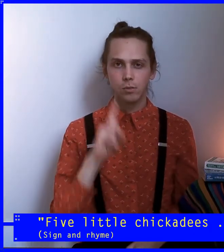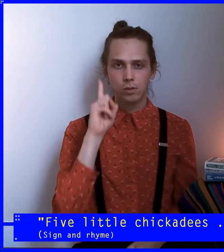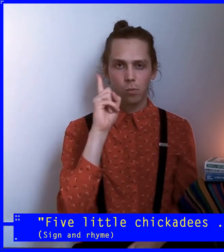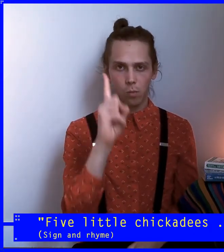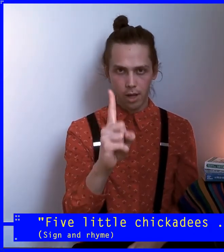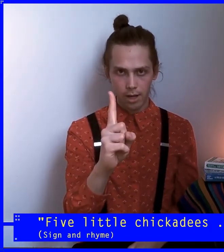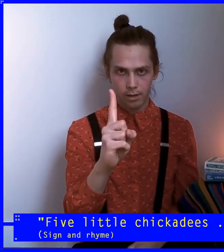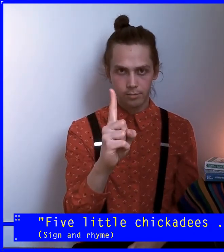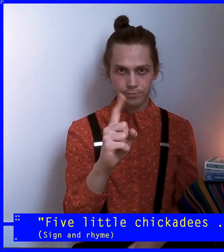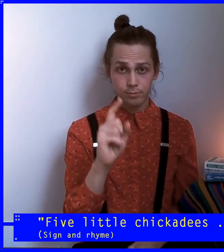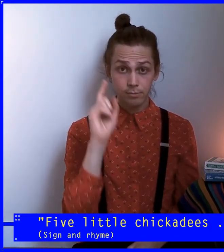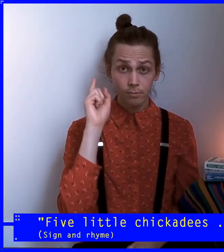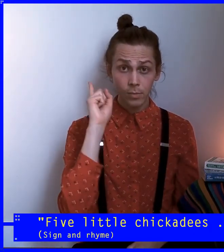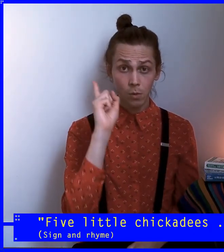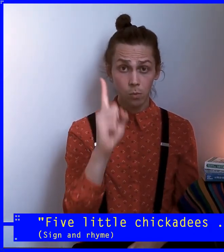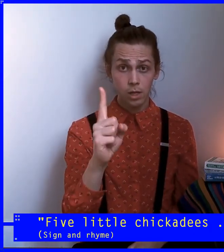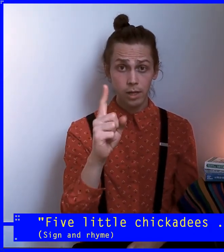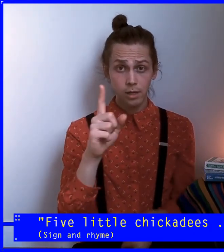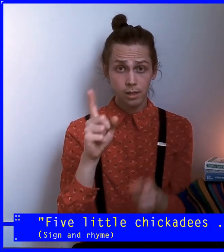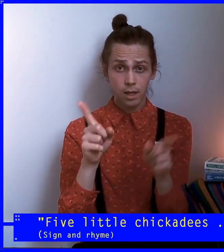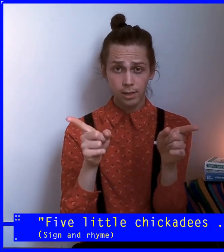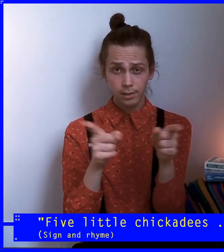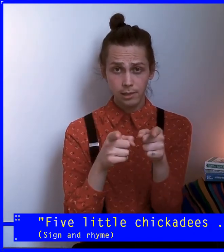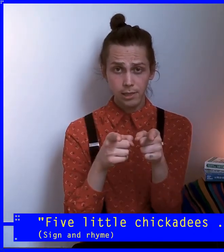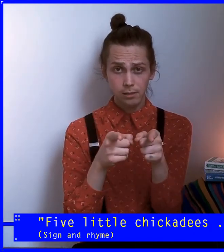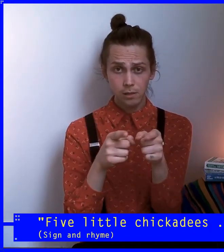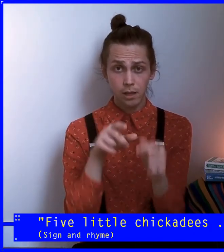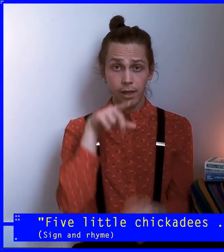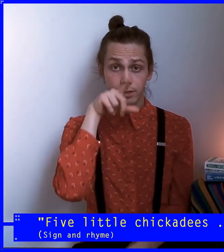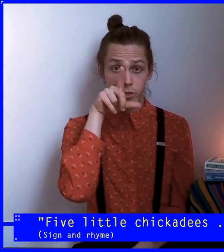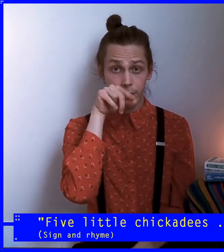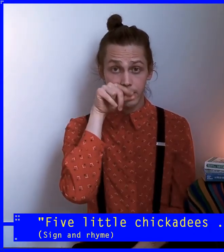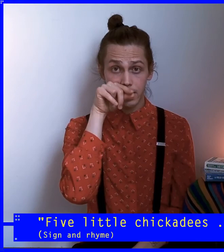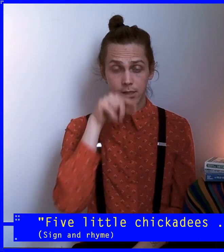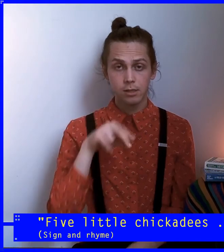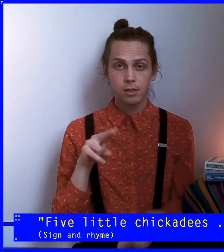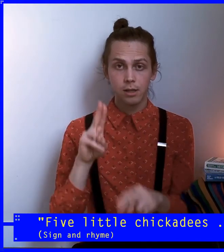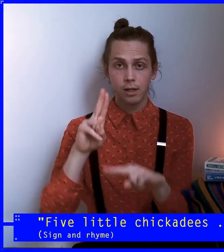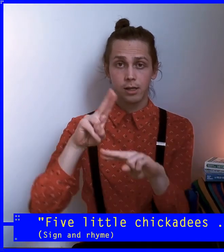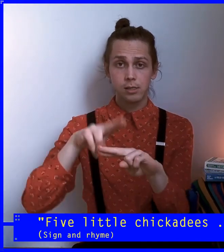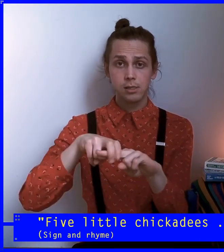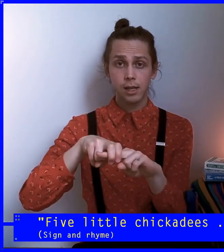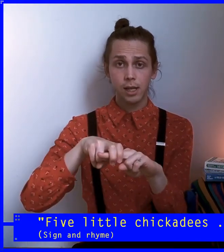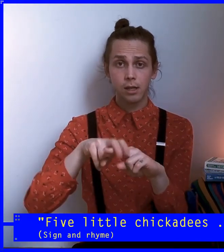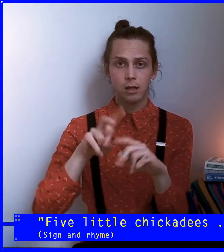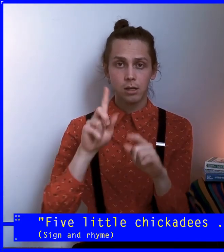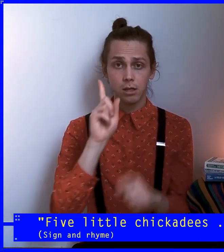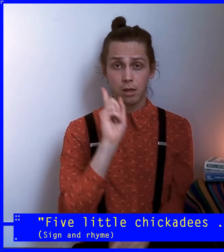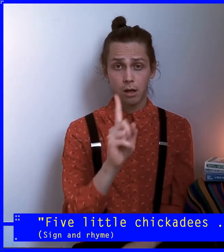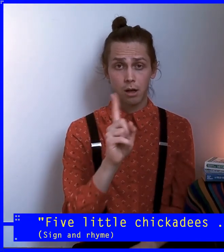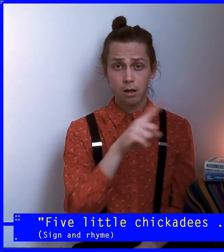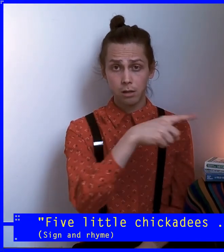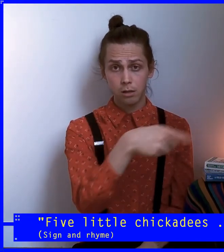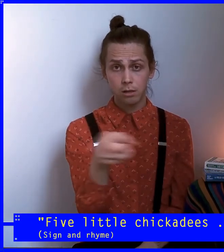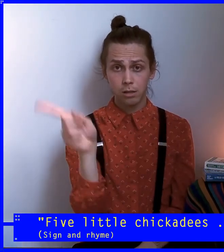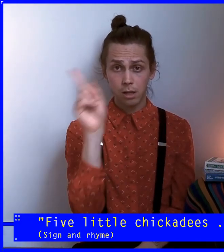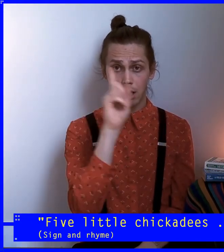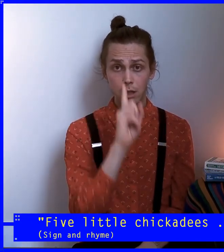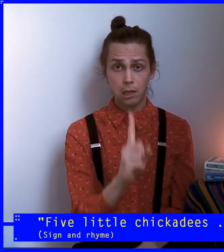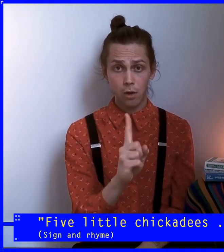was one. One little chickadee sitting all alone.